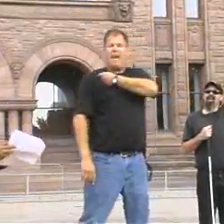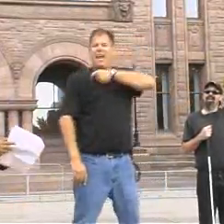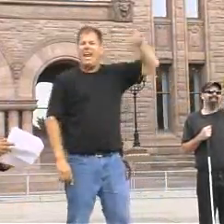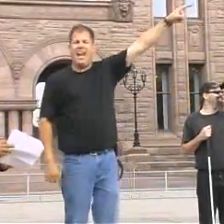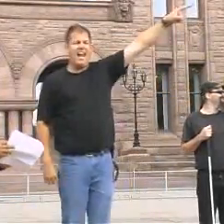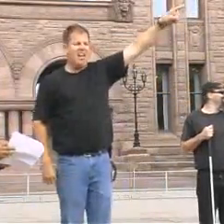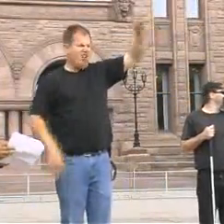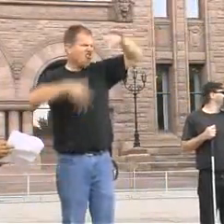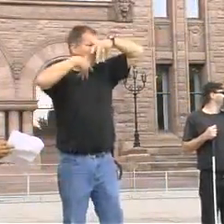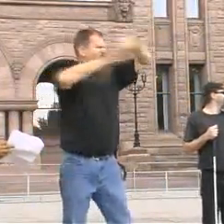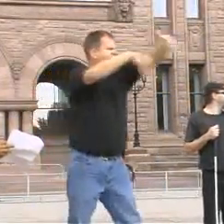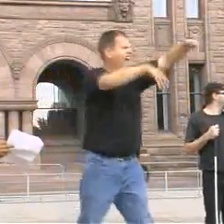In Spain.